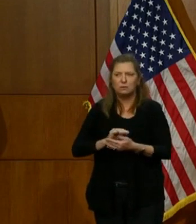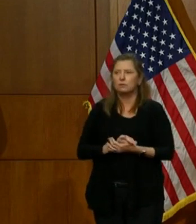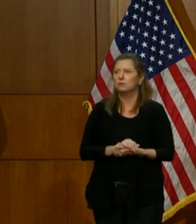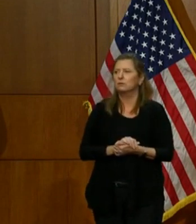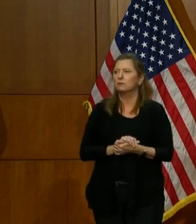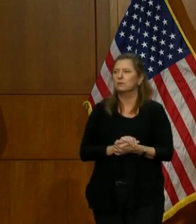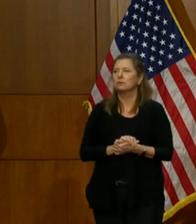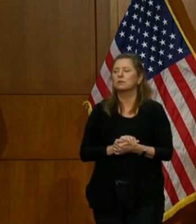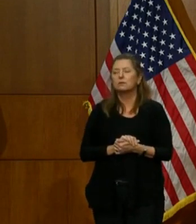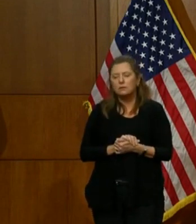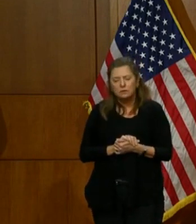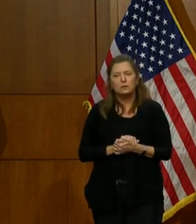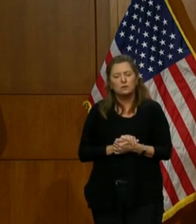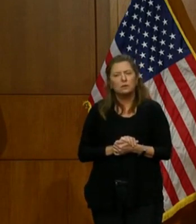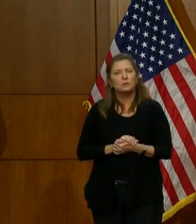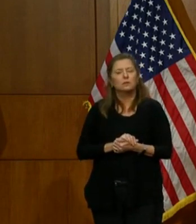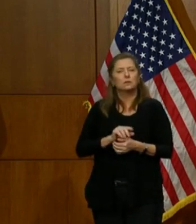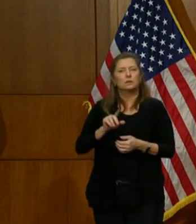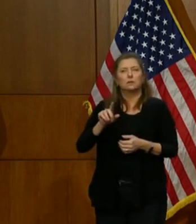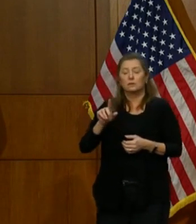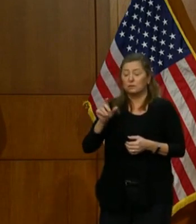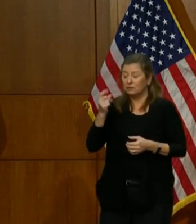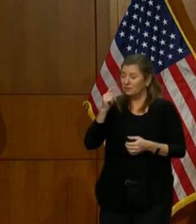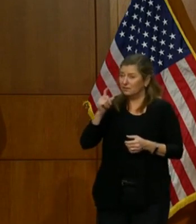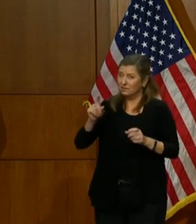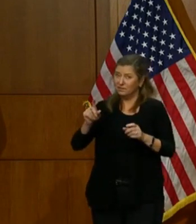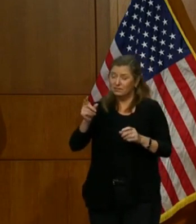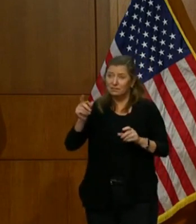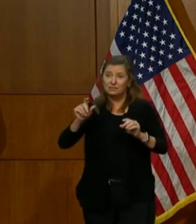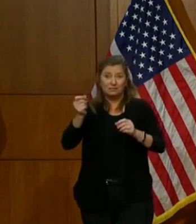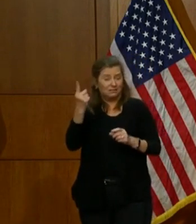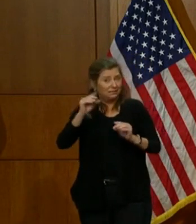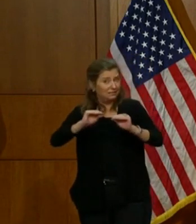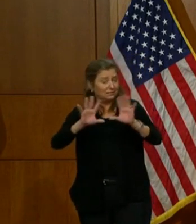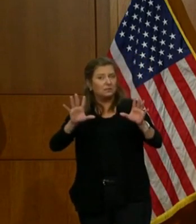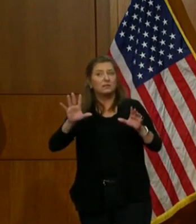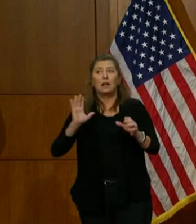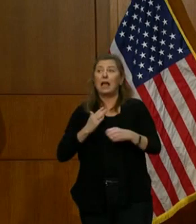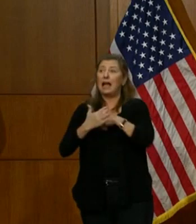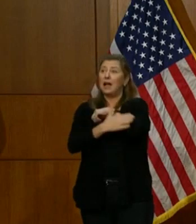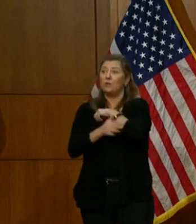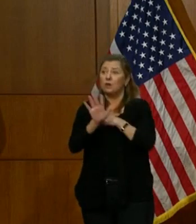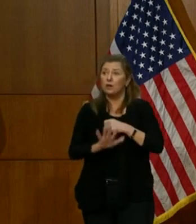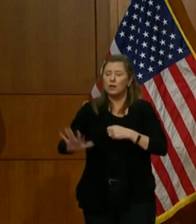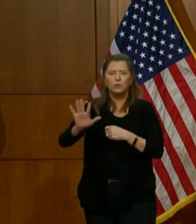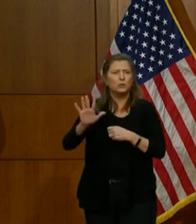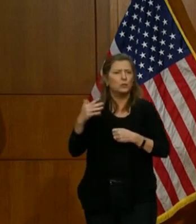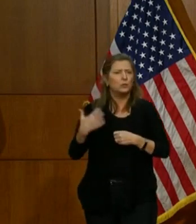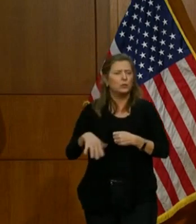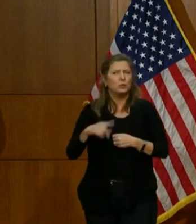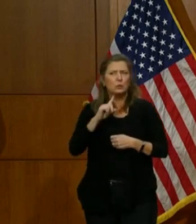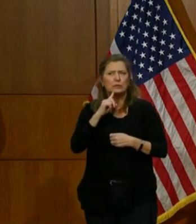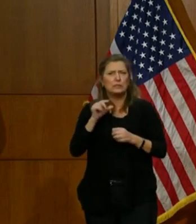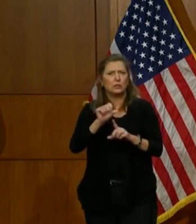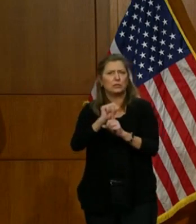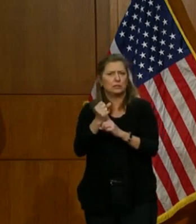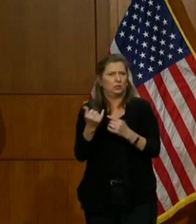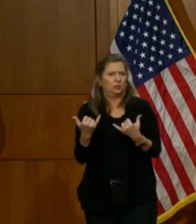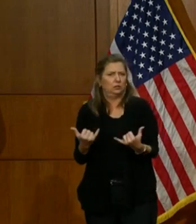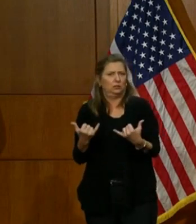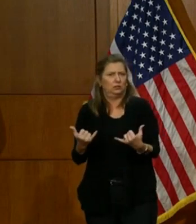But we all need to be clear that our country is in a very, very serious place right now.